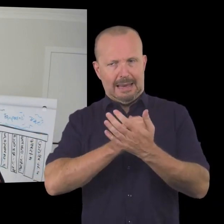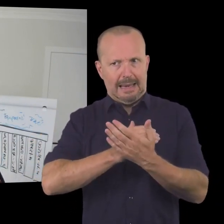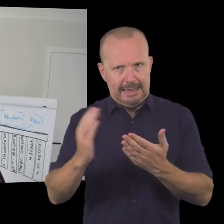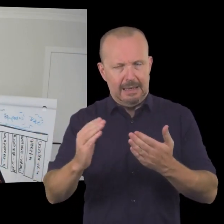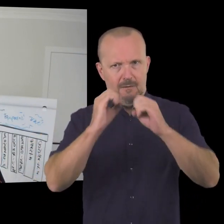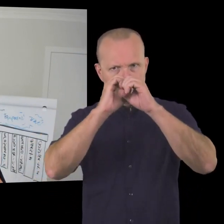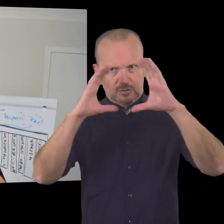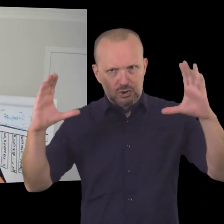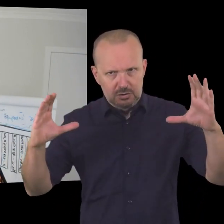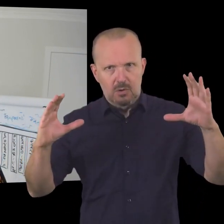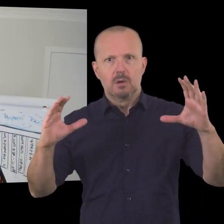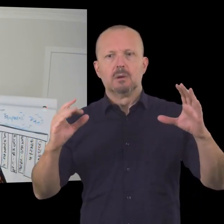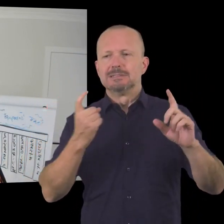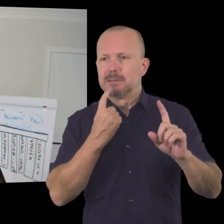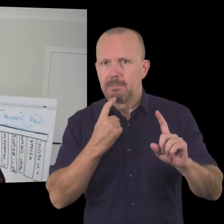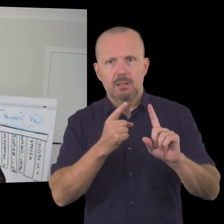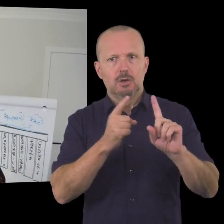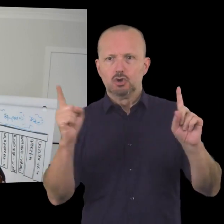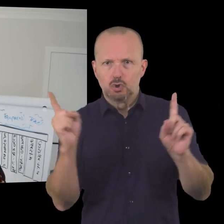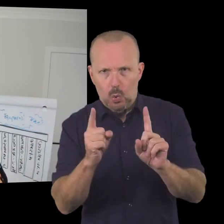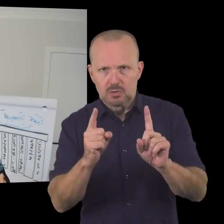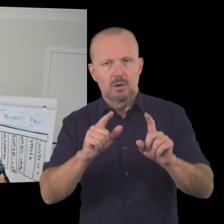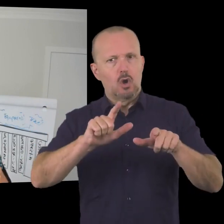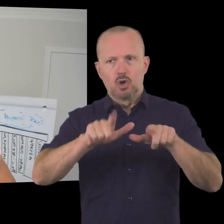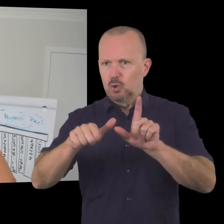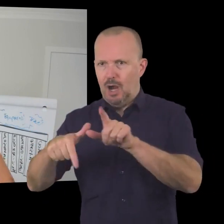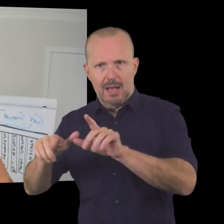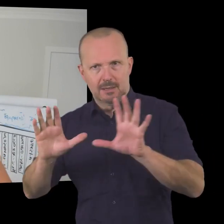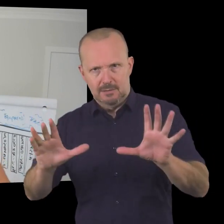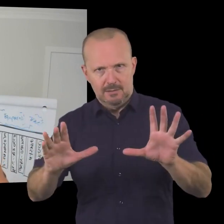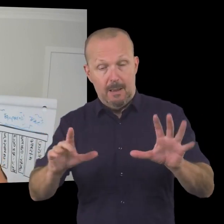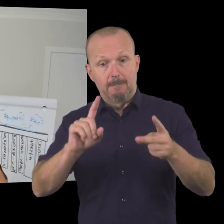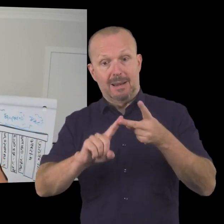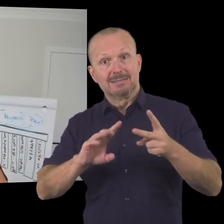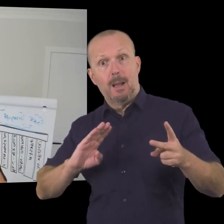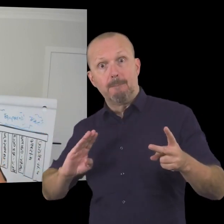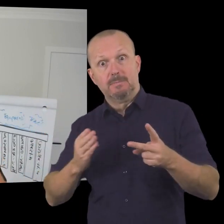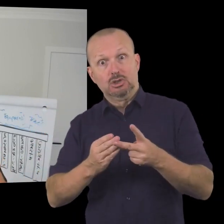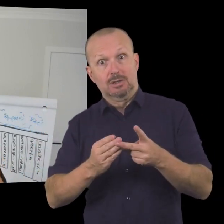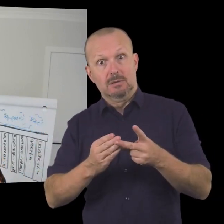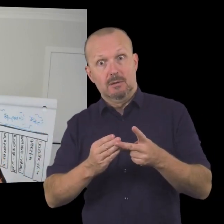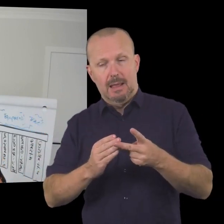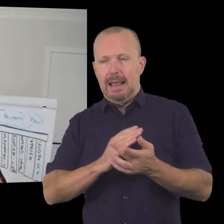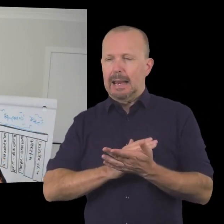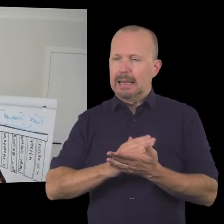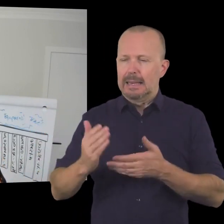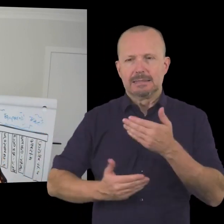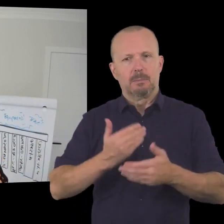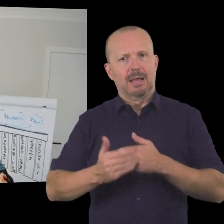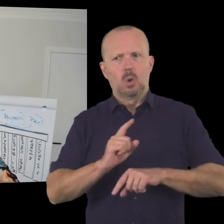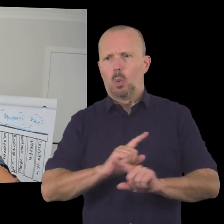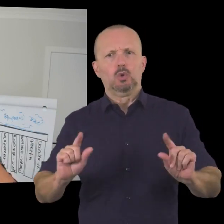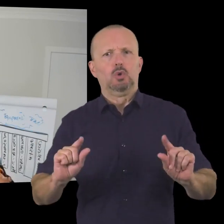and strong vision that is very using very simple language with no jargon and a mission that frames up what you do